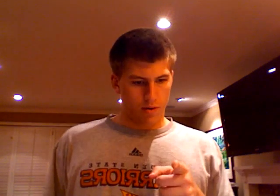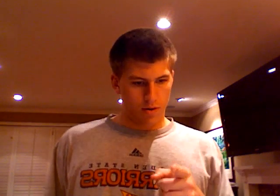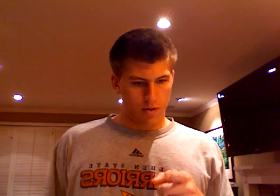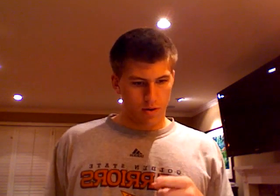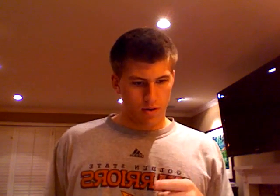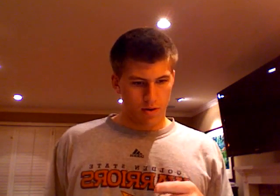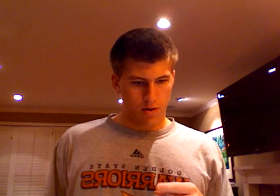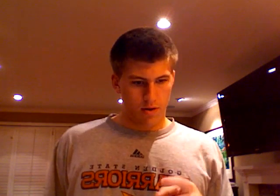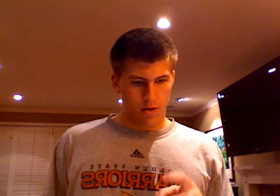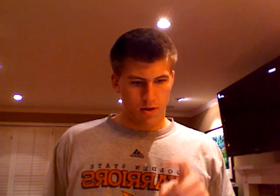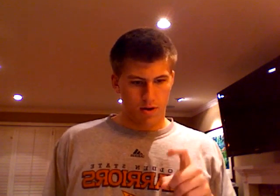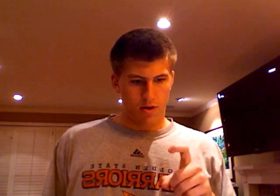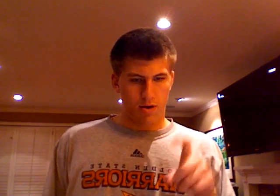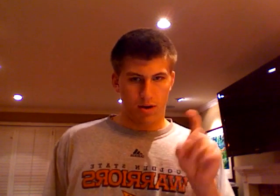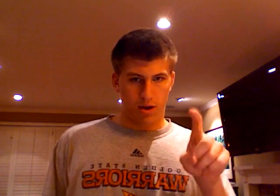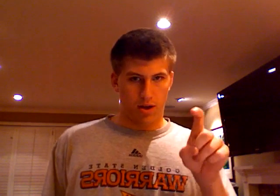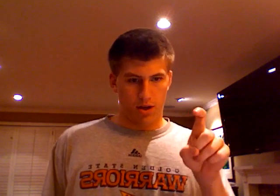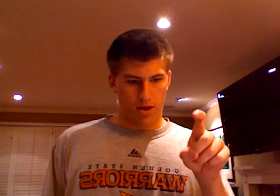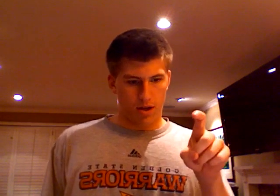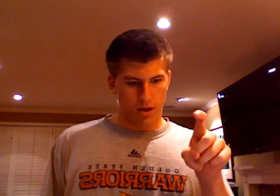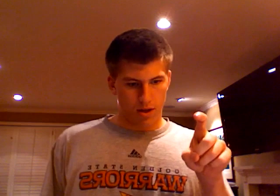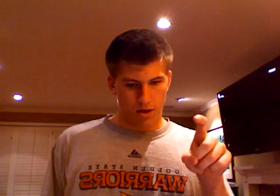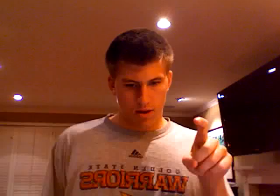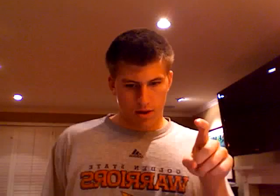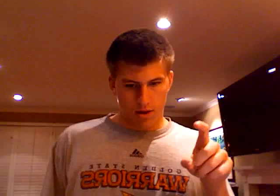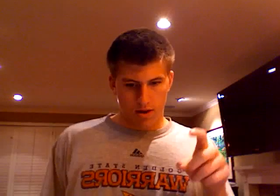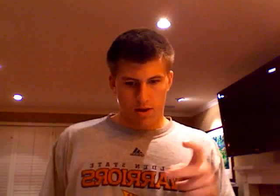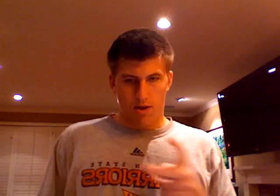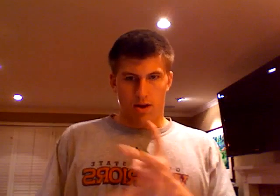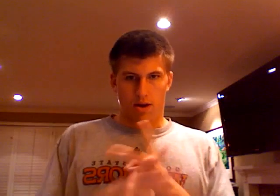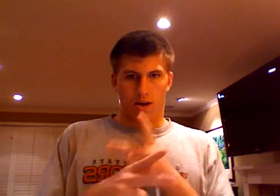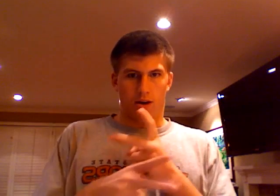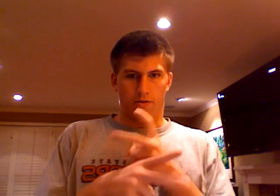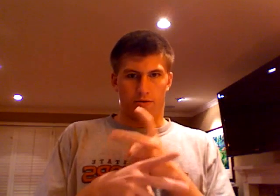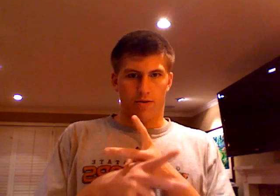me, careful.